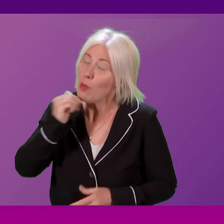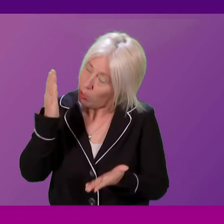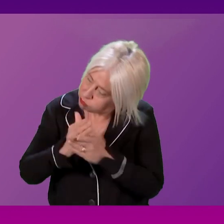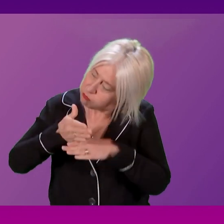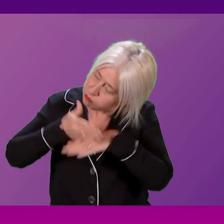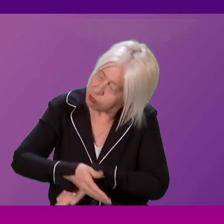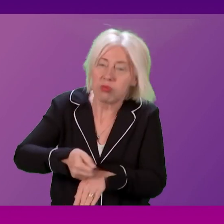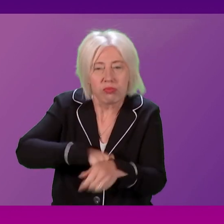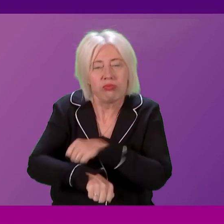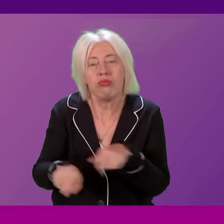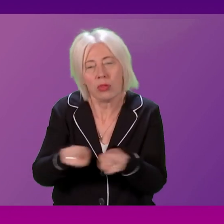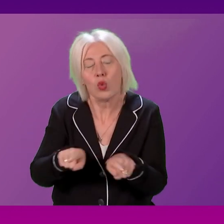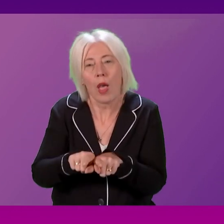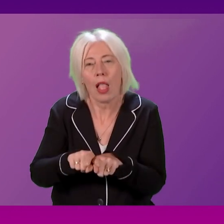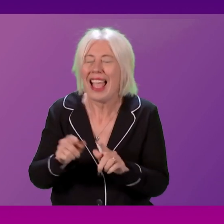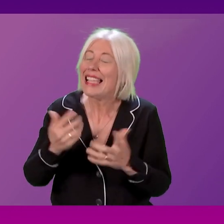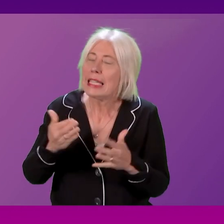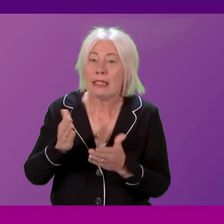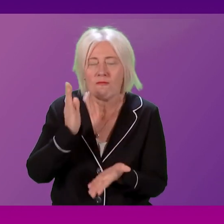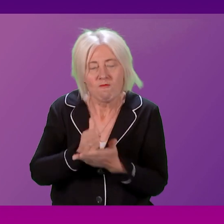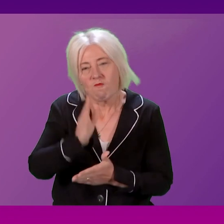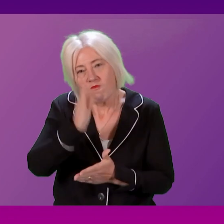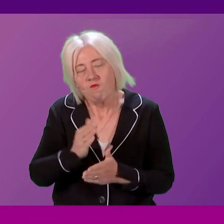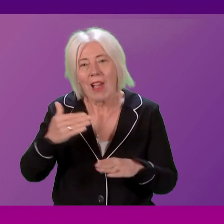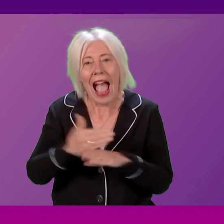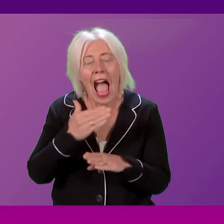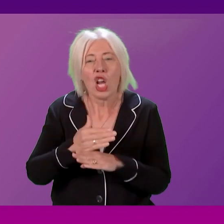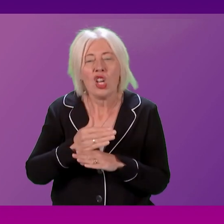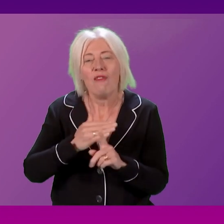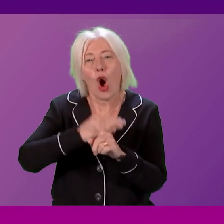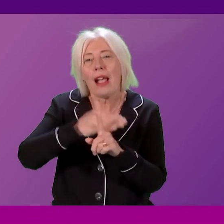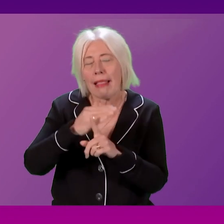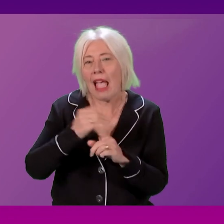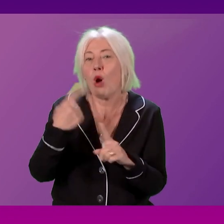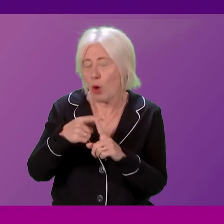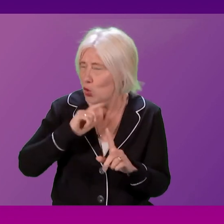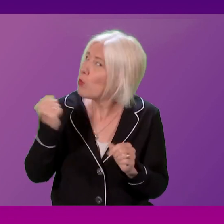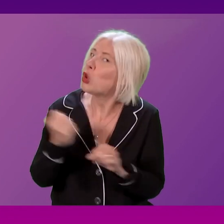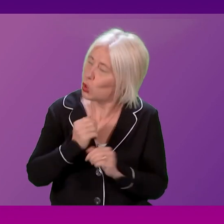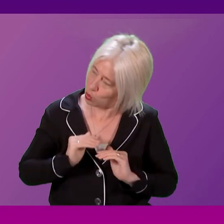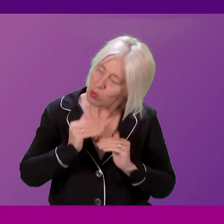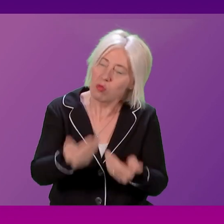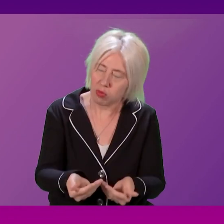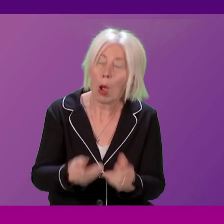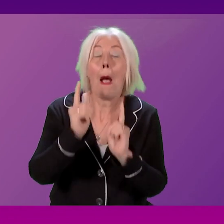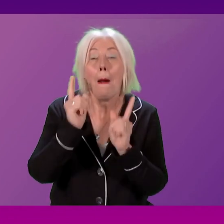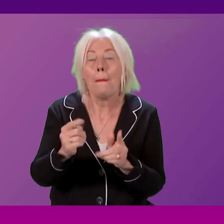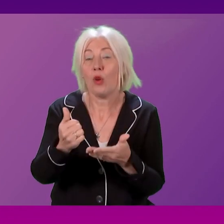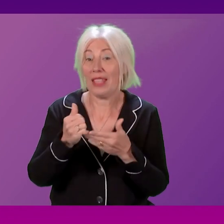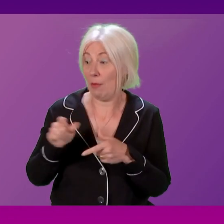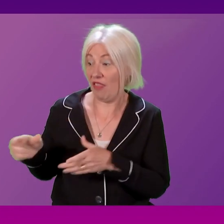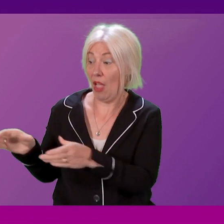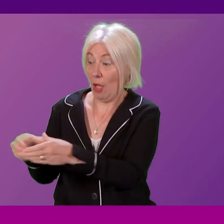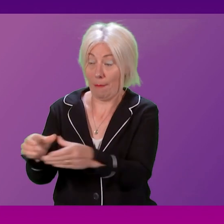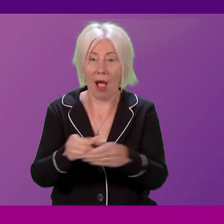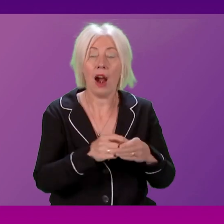will bring forward serious action to tackle the climate emergency. But what would really help, Presiding Officer, is that those parties